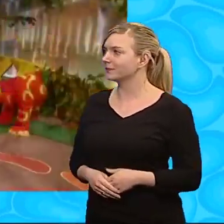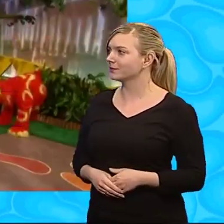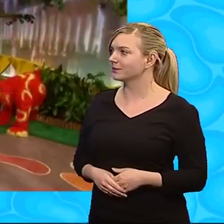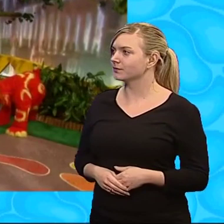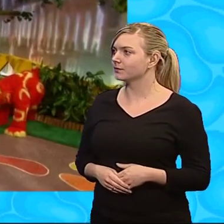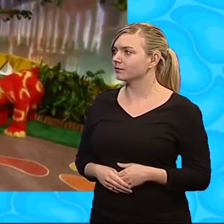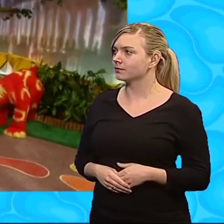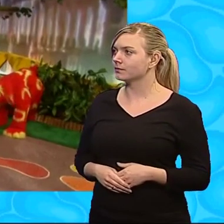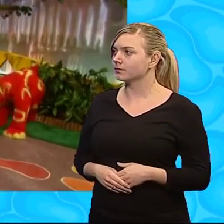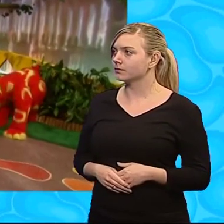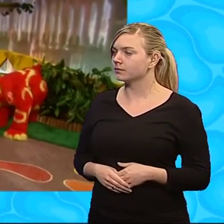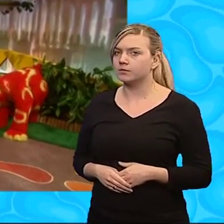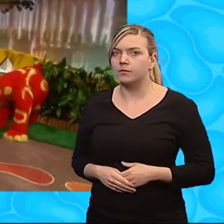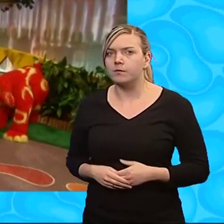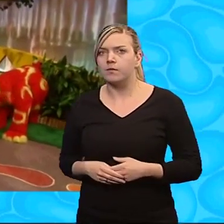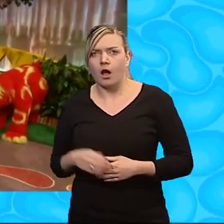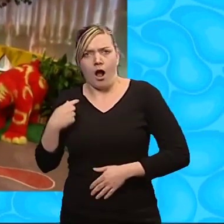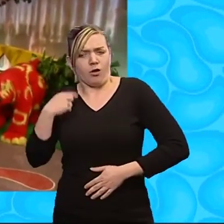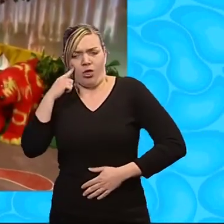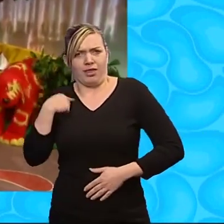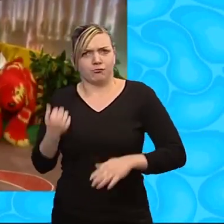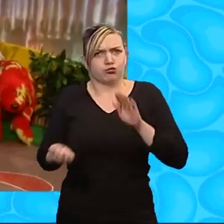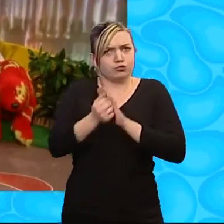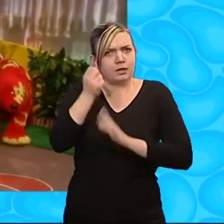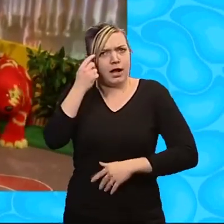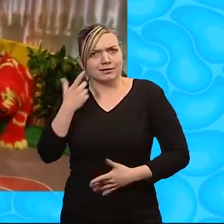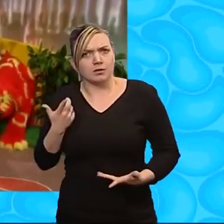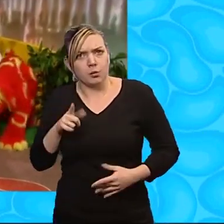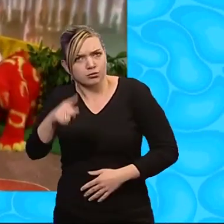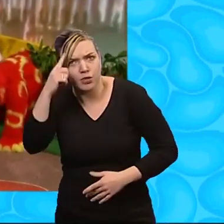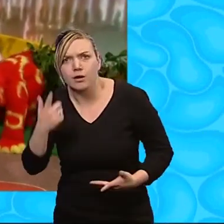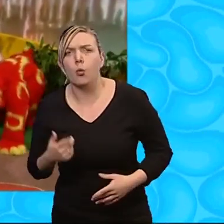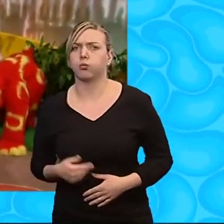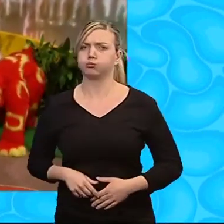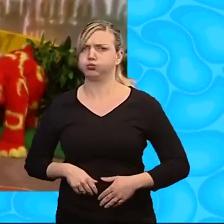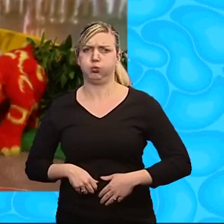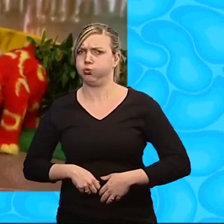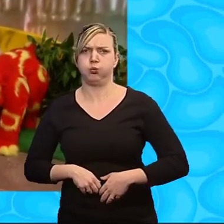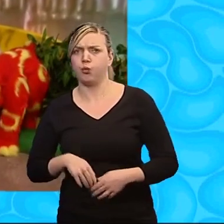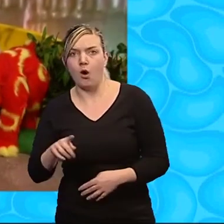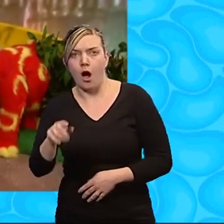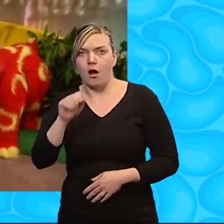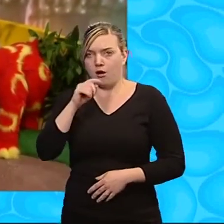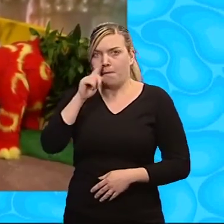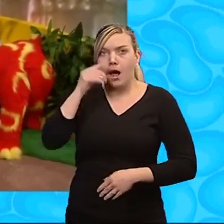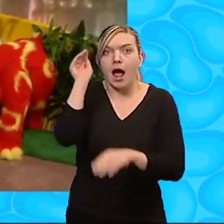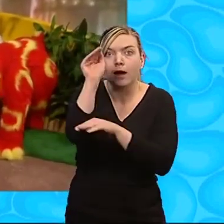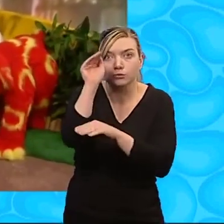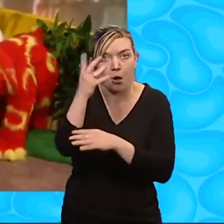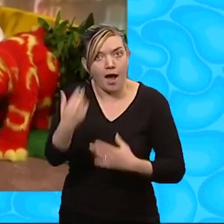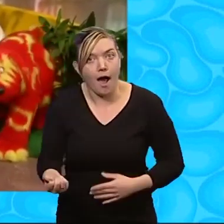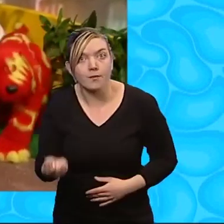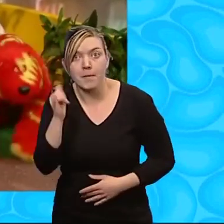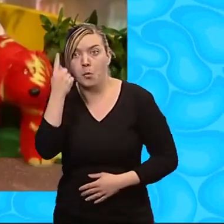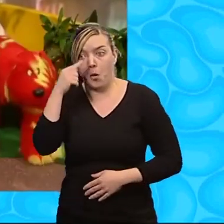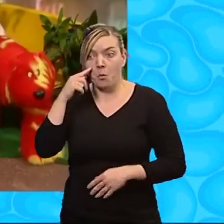Oh, I don't think it's a stupid idea! Do you, Doodles? Oh, no, Milo! I mean, you do get mice outdoors, so maybe one